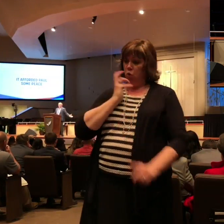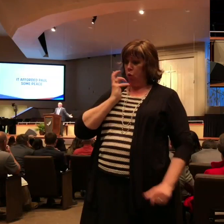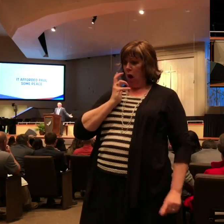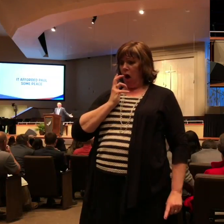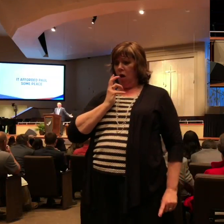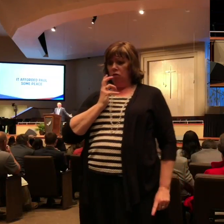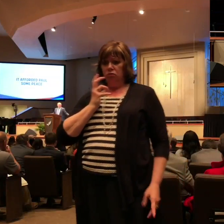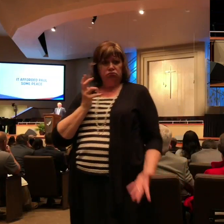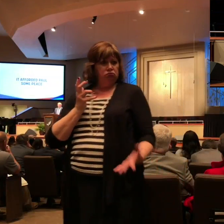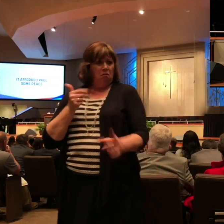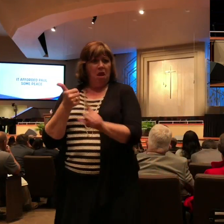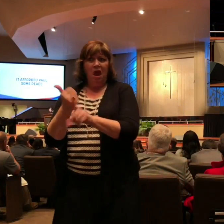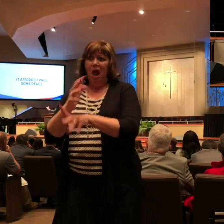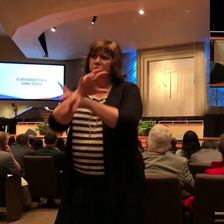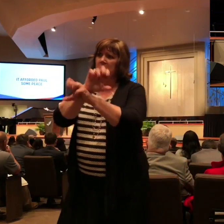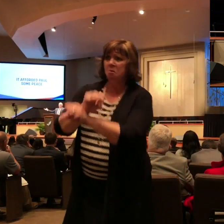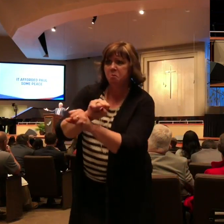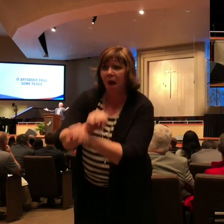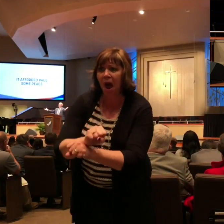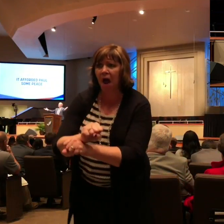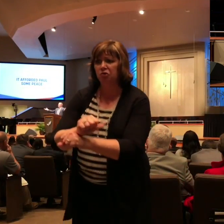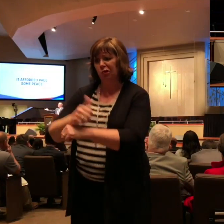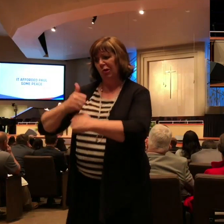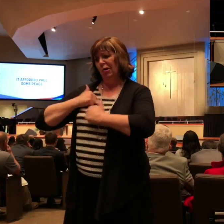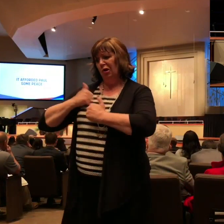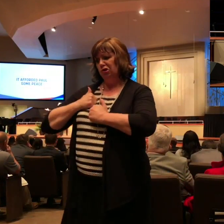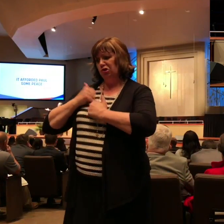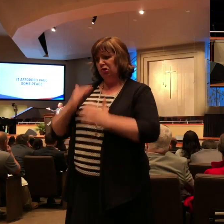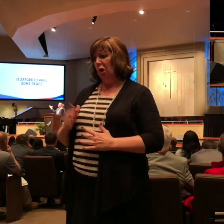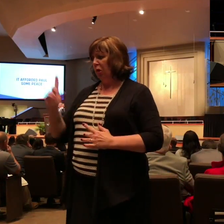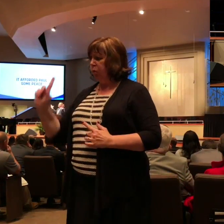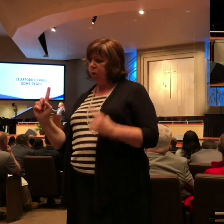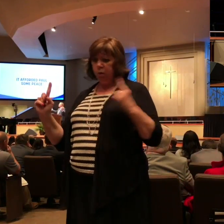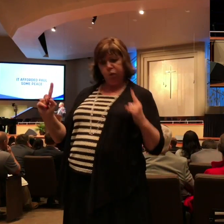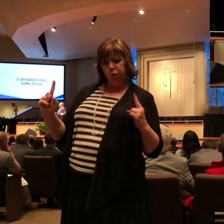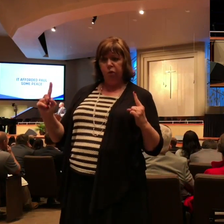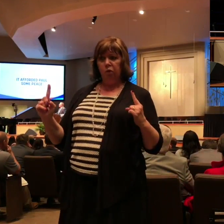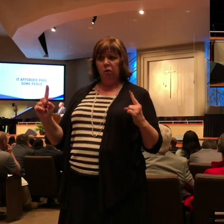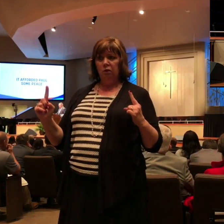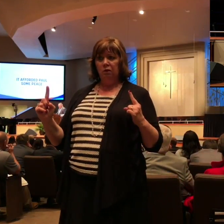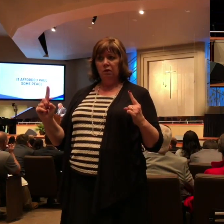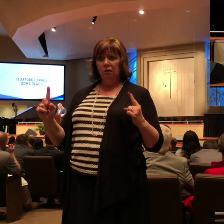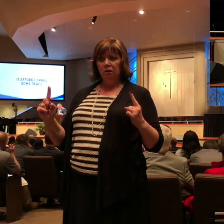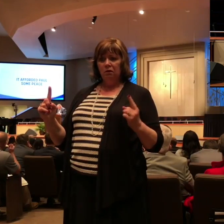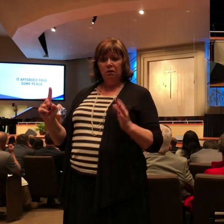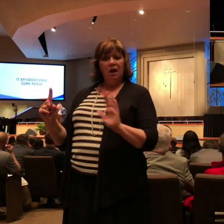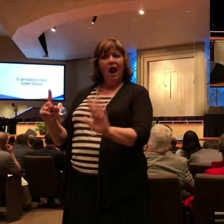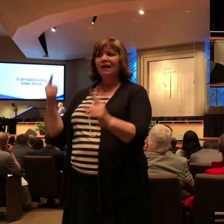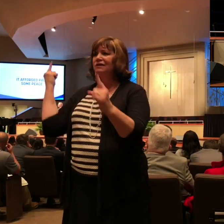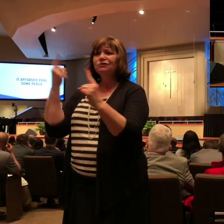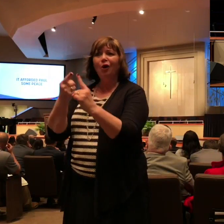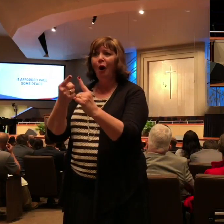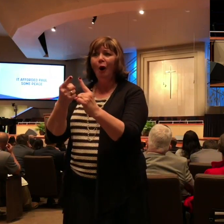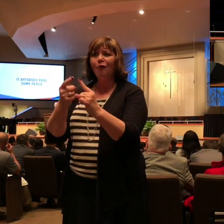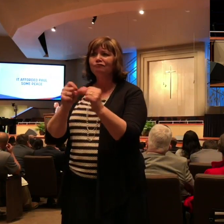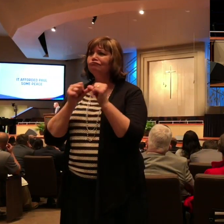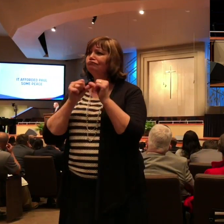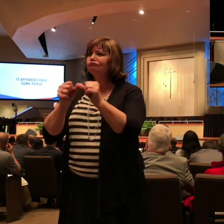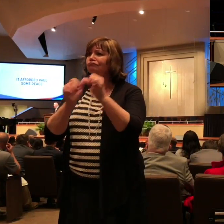chained to prison guards and all he can talk about is look at this the gospel is going everywhere the problems with the other believers